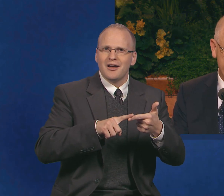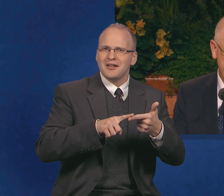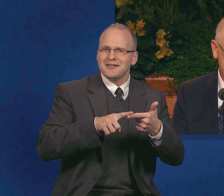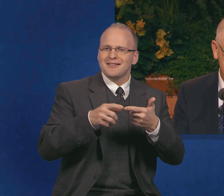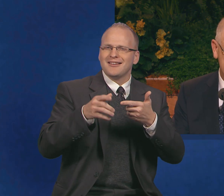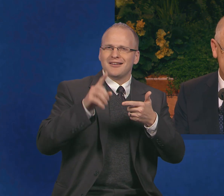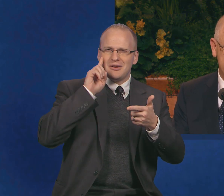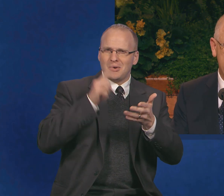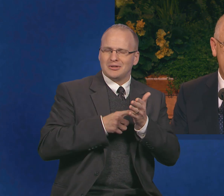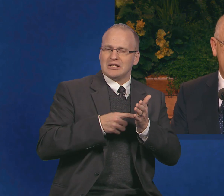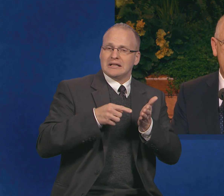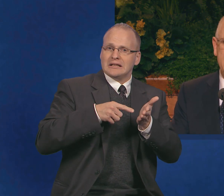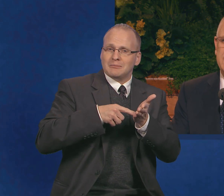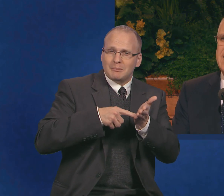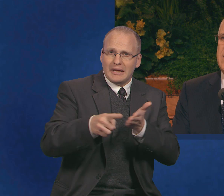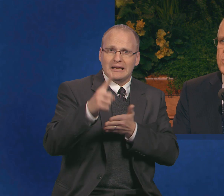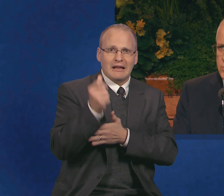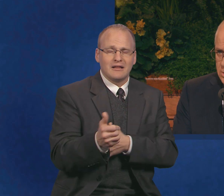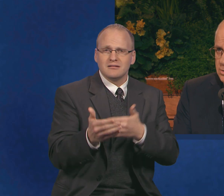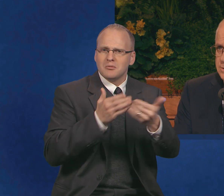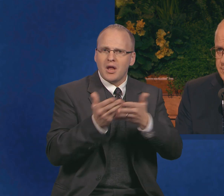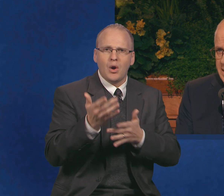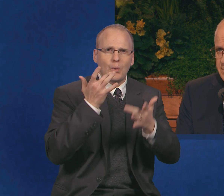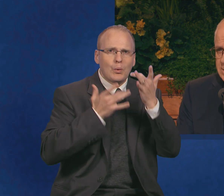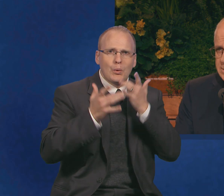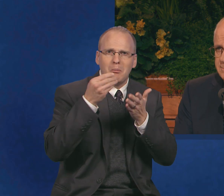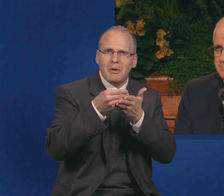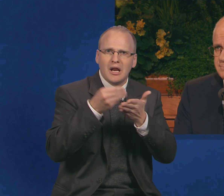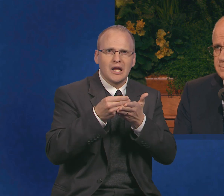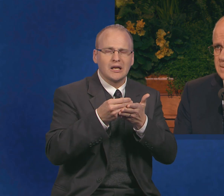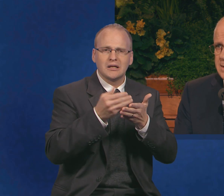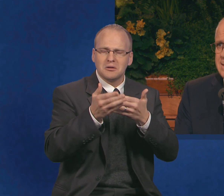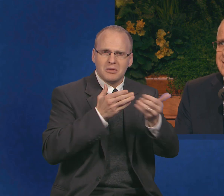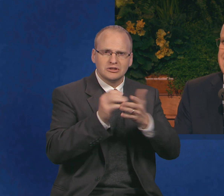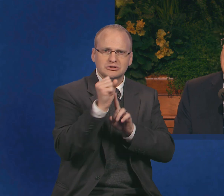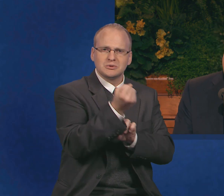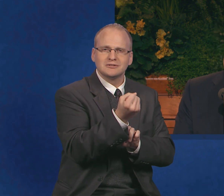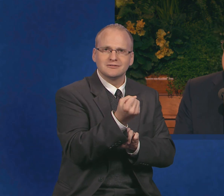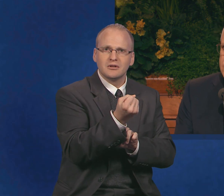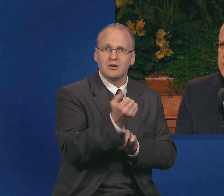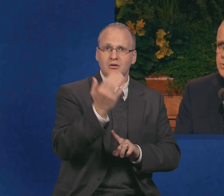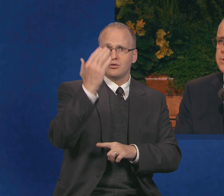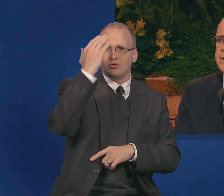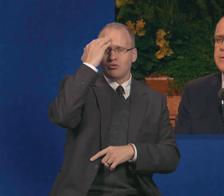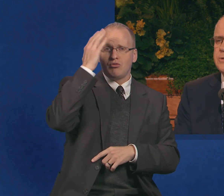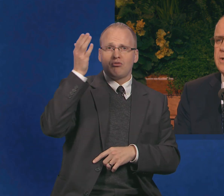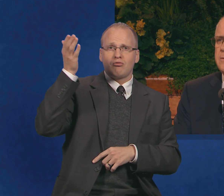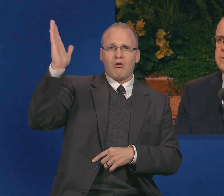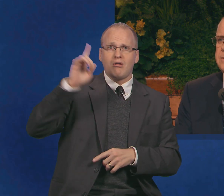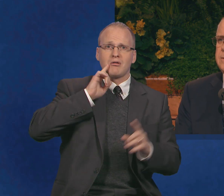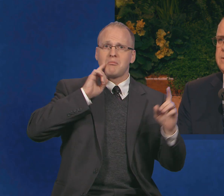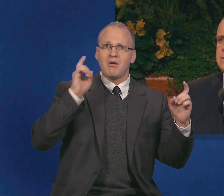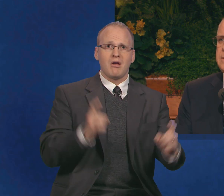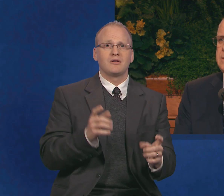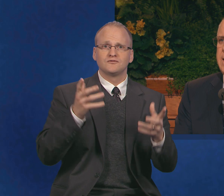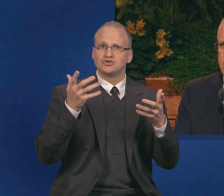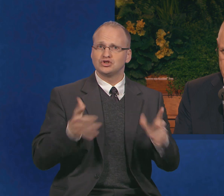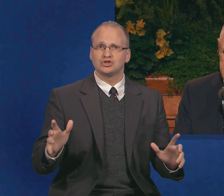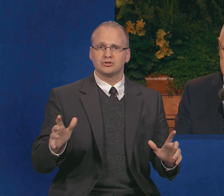finances. They knew the Lord's commandment, they likened the scriptures unto themselves, and they obeyed the